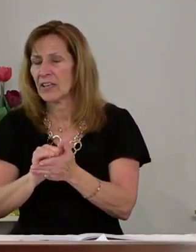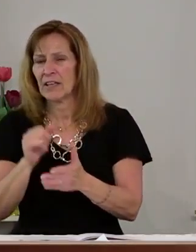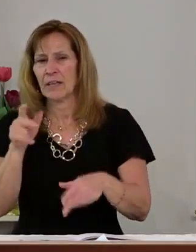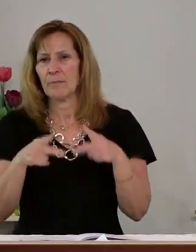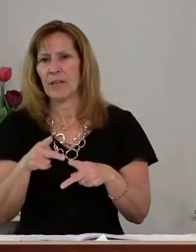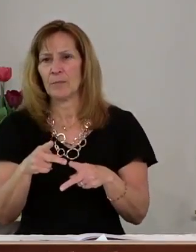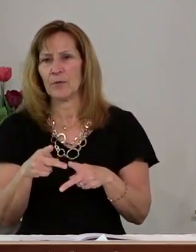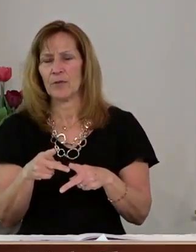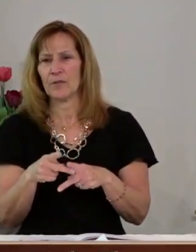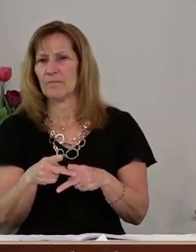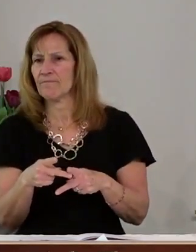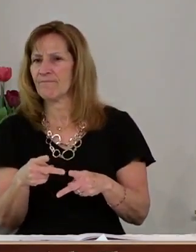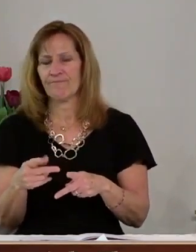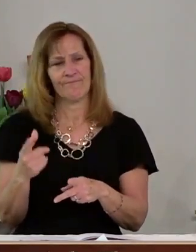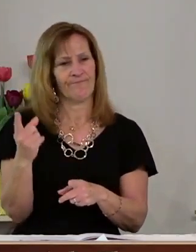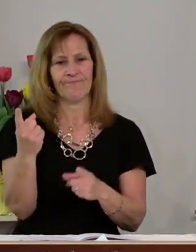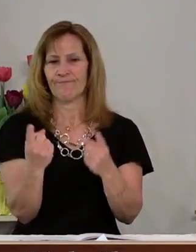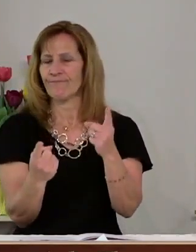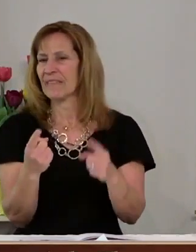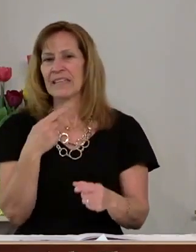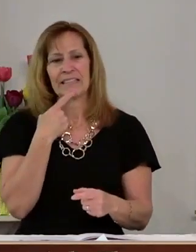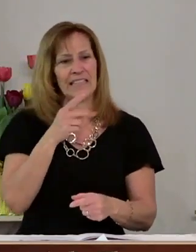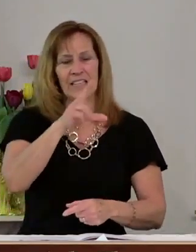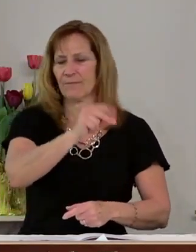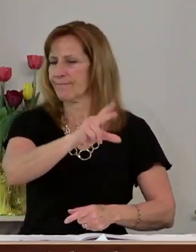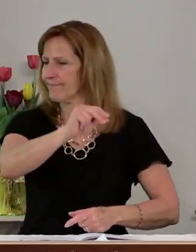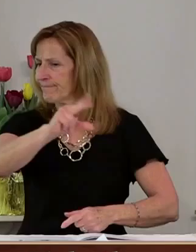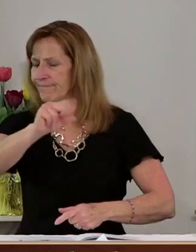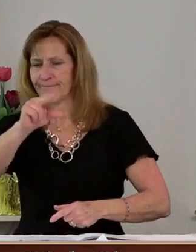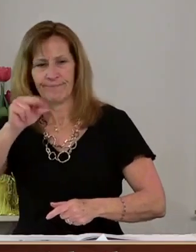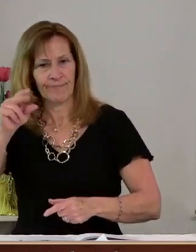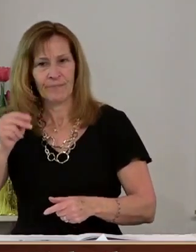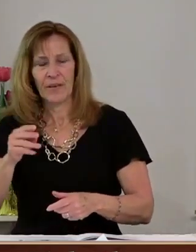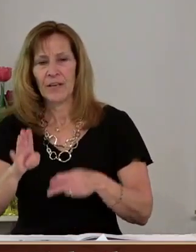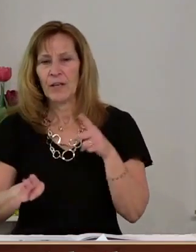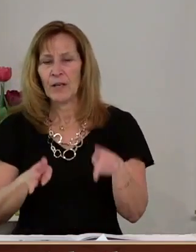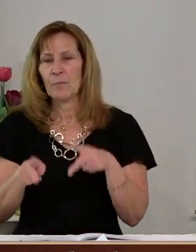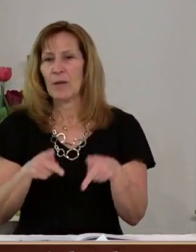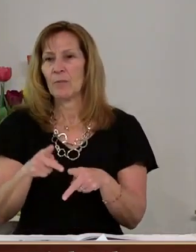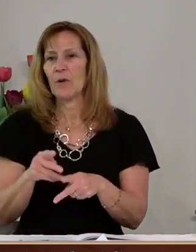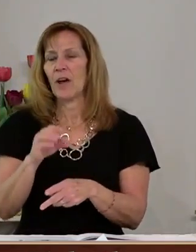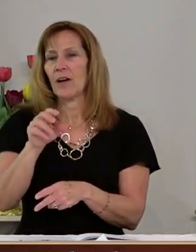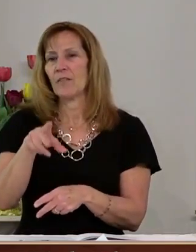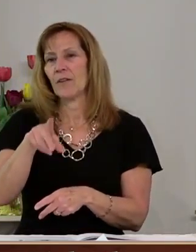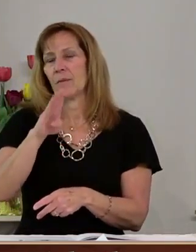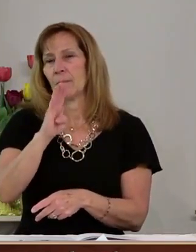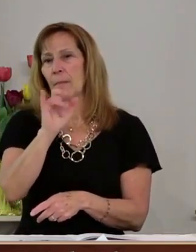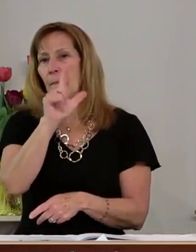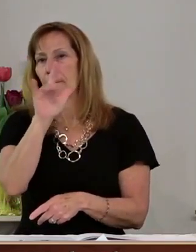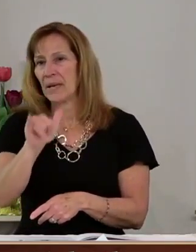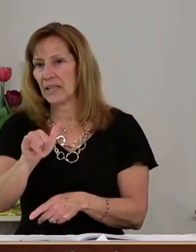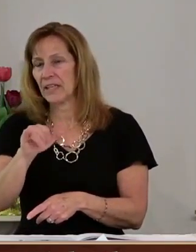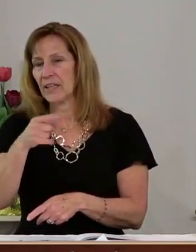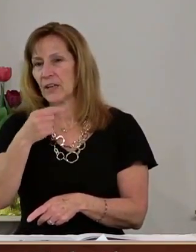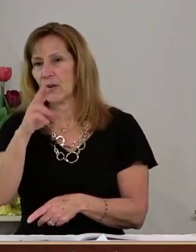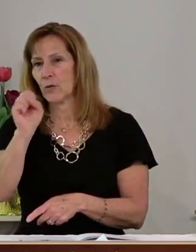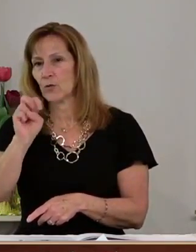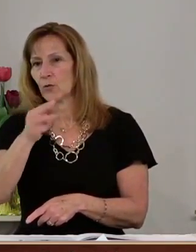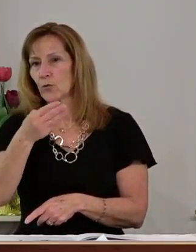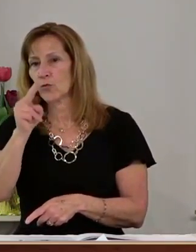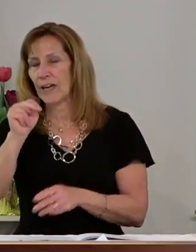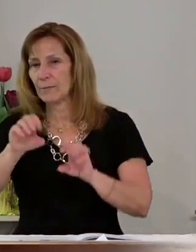by members of the Billy Graham organization who had some complaints about it.